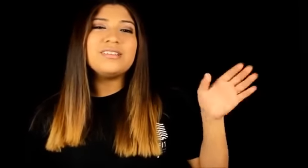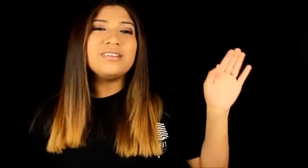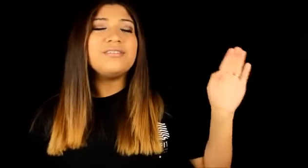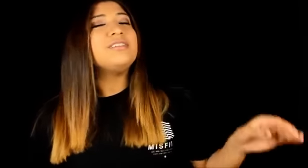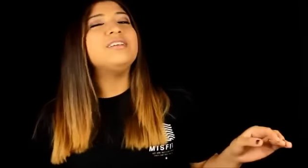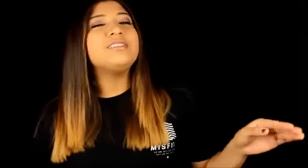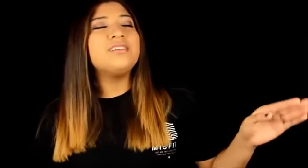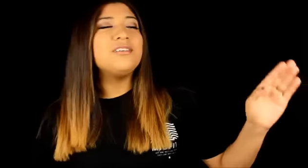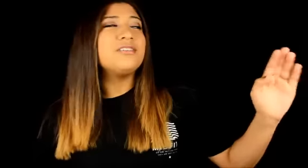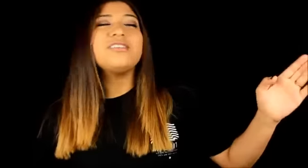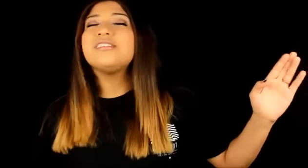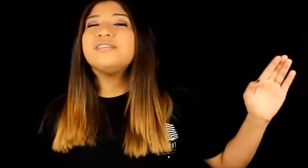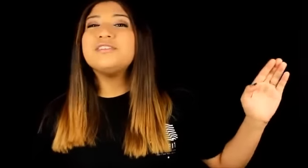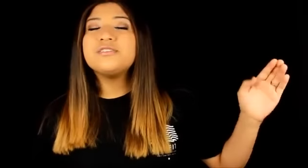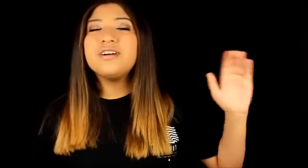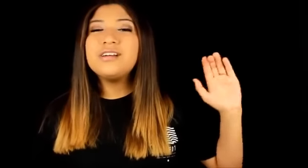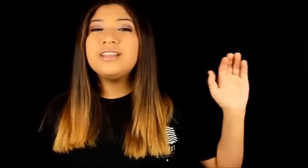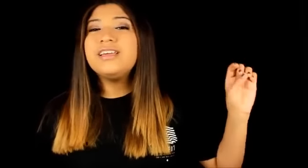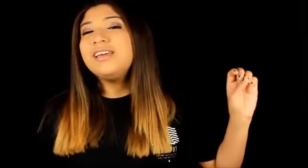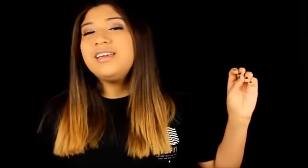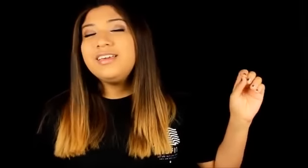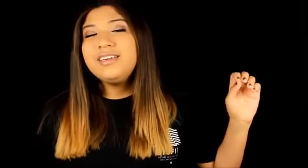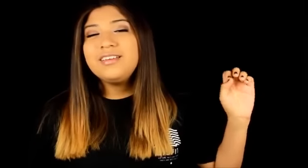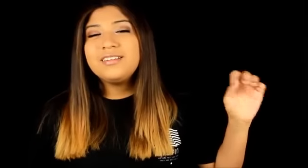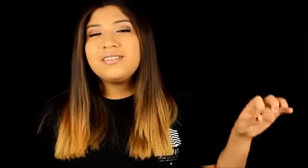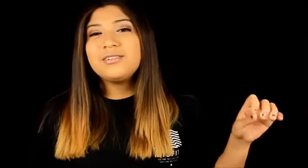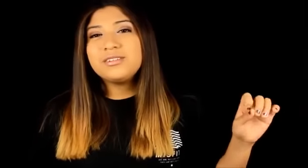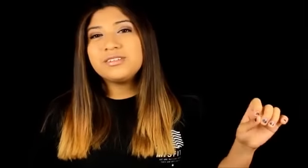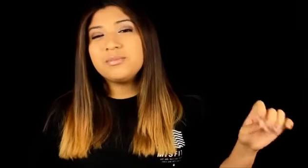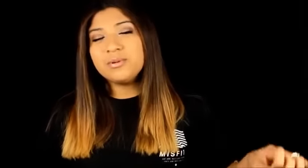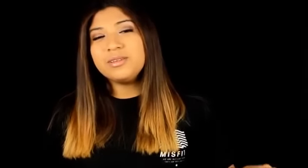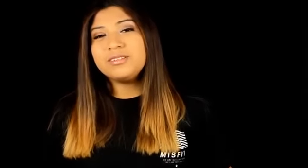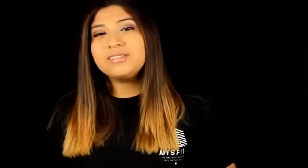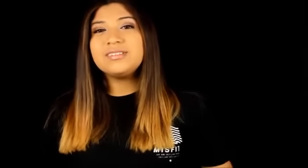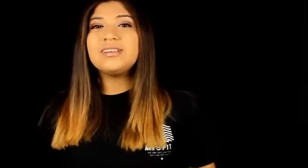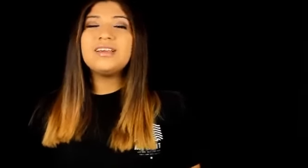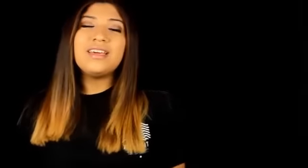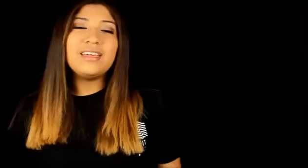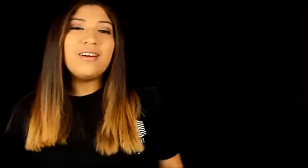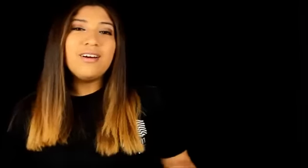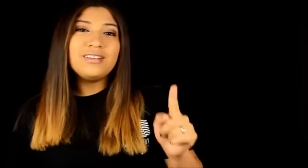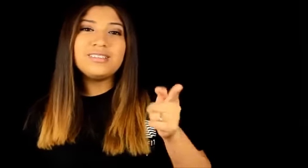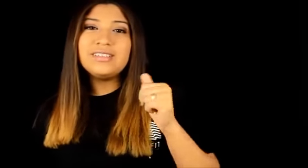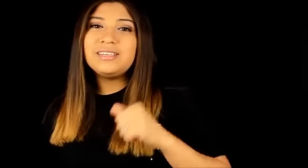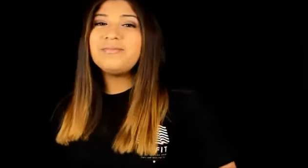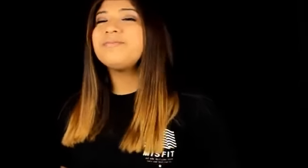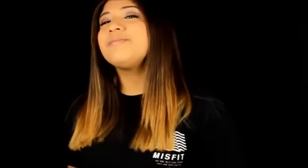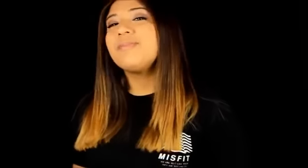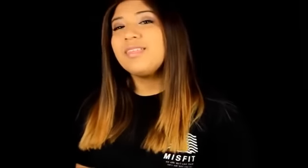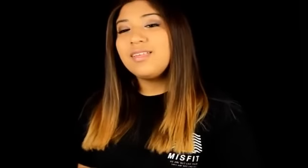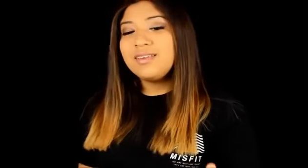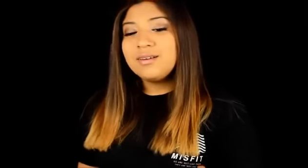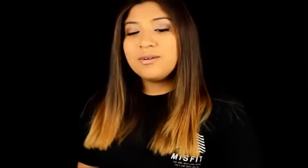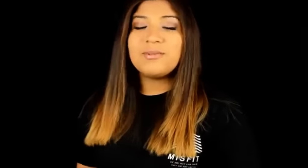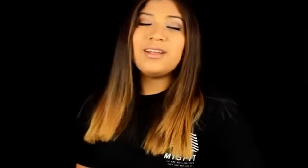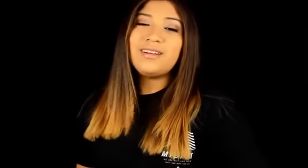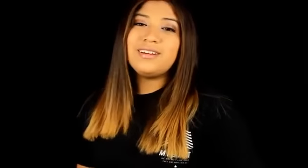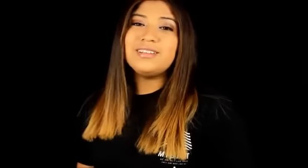he's on if it's his song or song he's featured on he never disappoints and honestly when I got